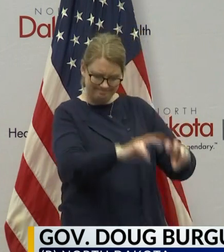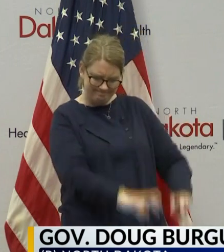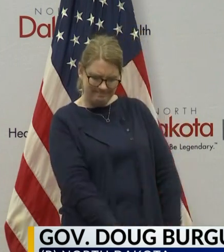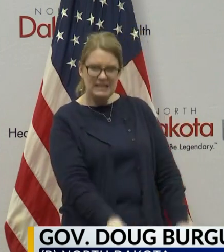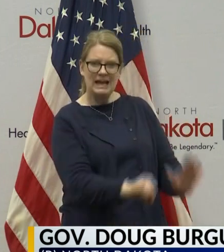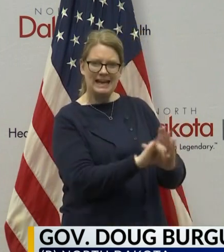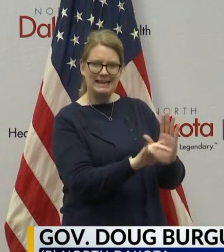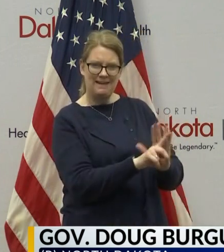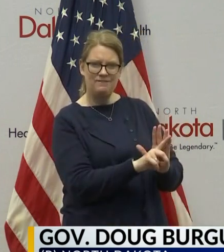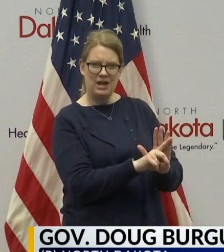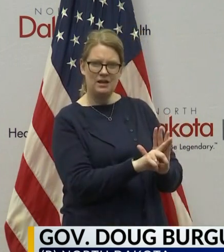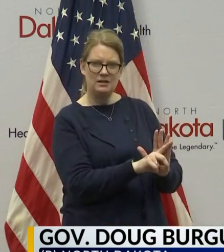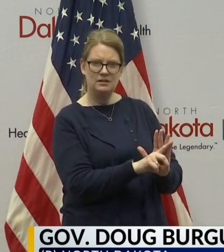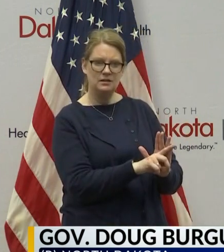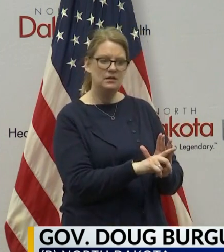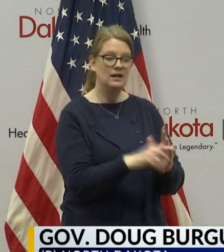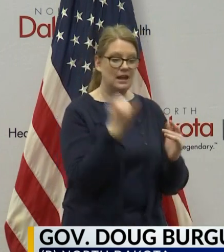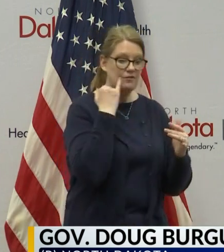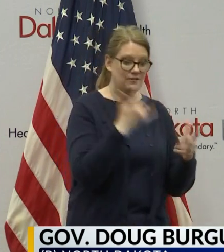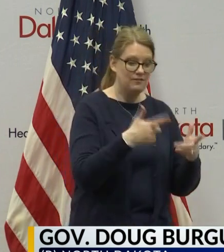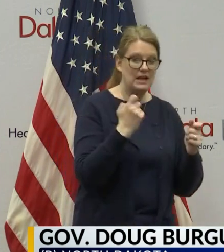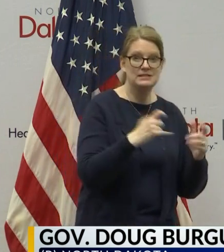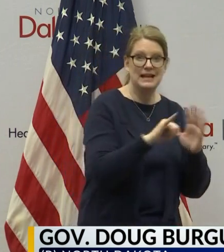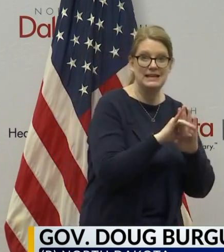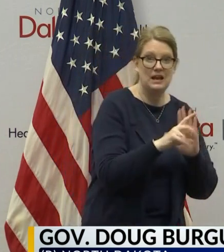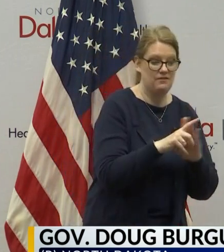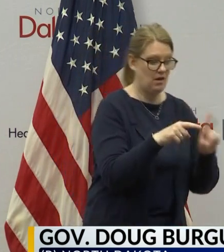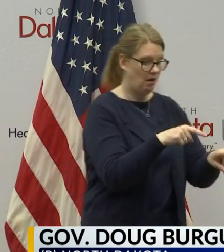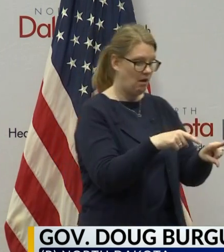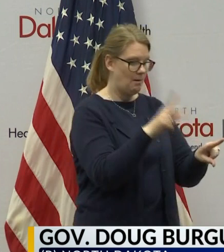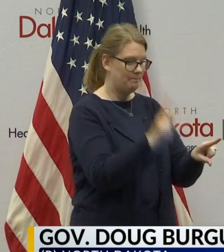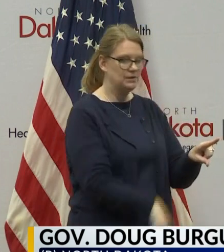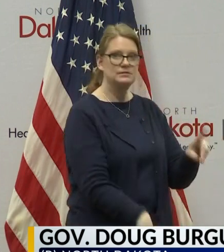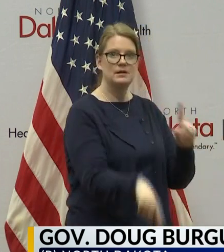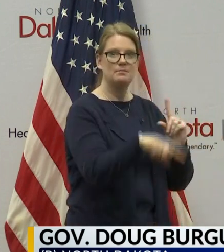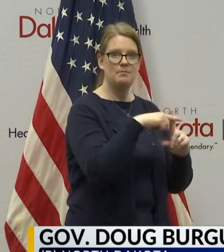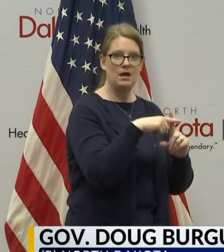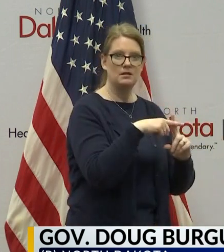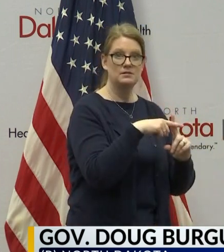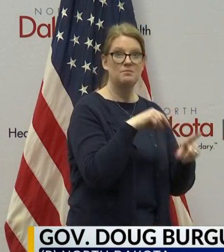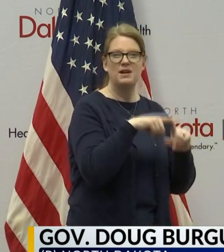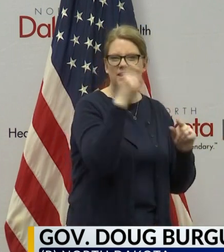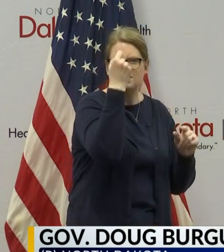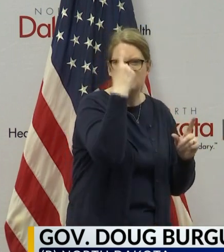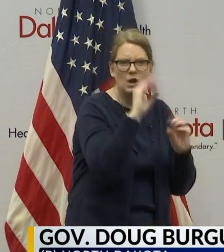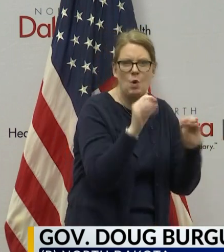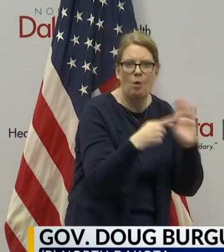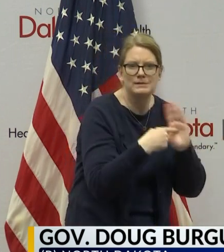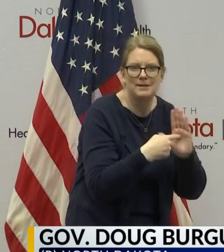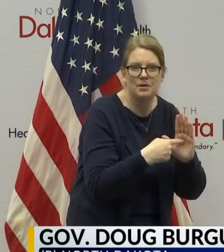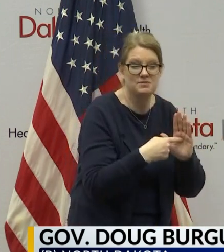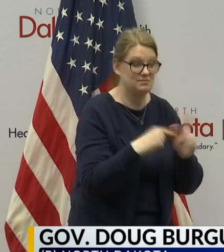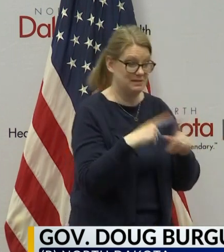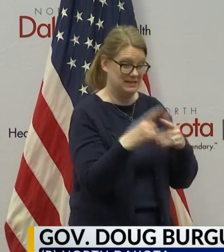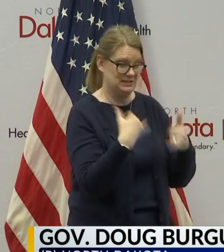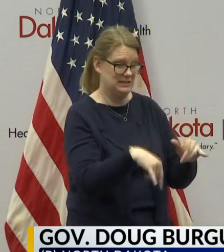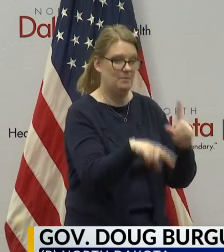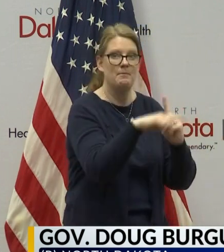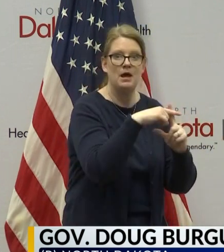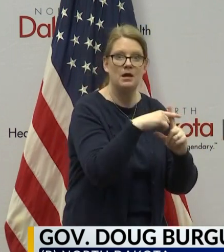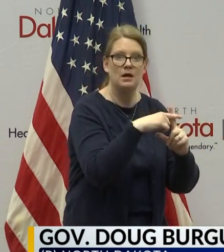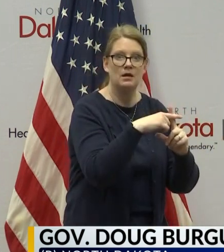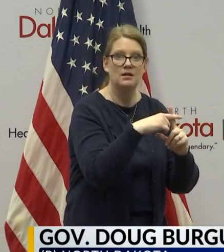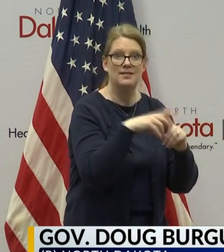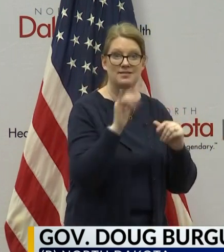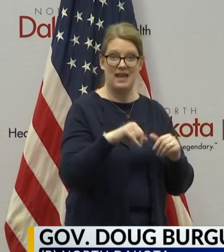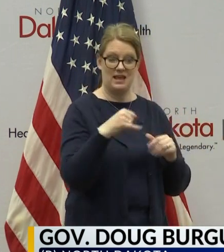we can identify for someone that's positive, so if someone is identified as asymptomatic but they're positive, the quarantine order